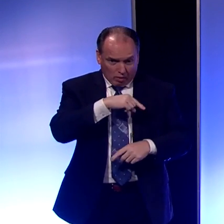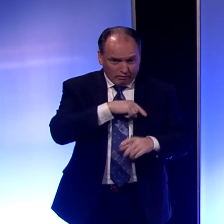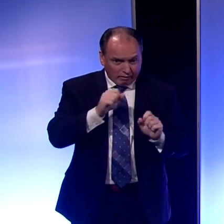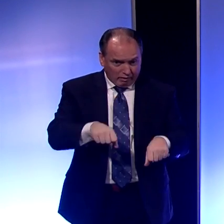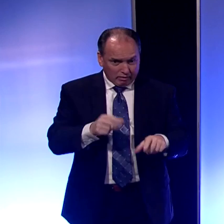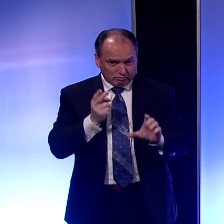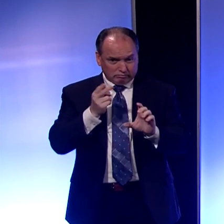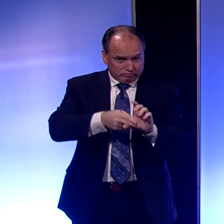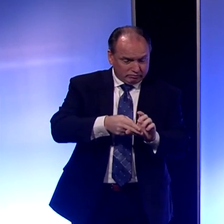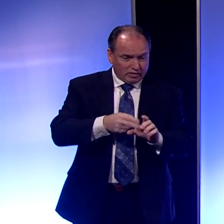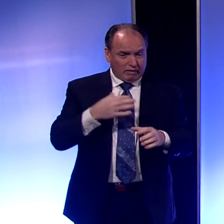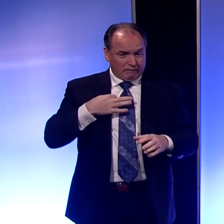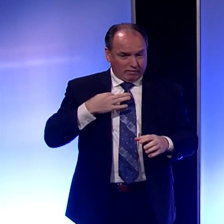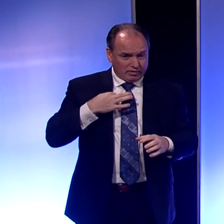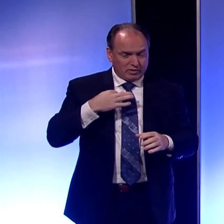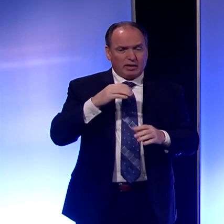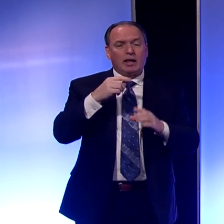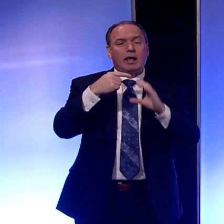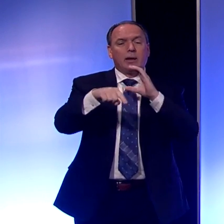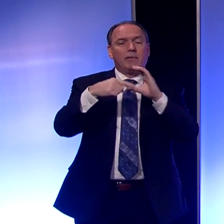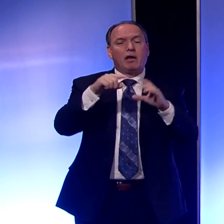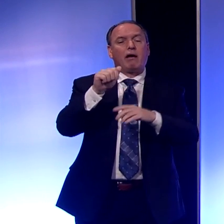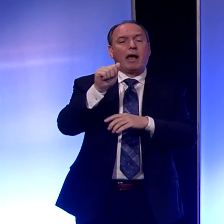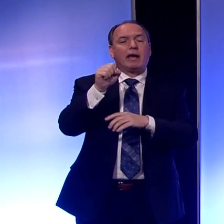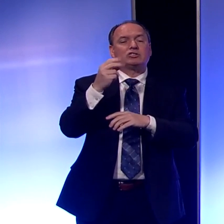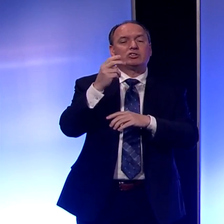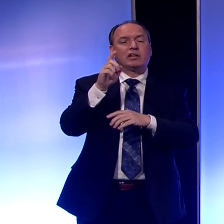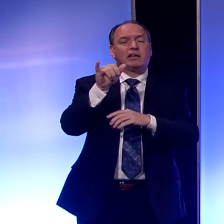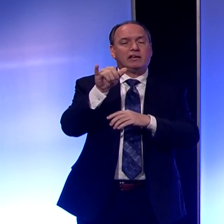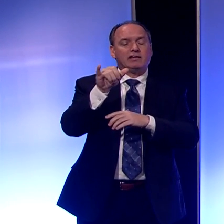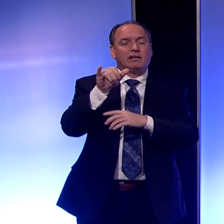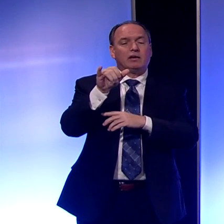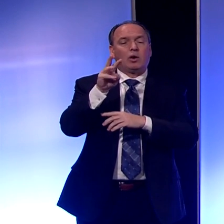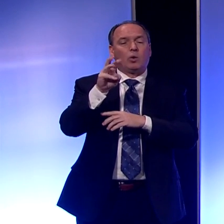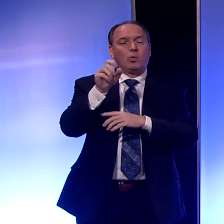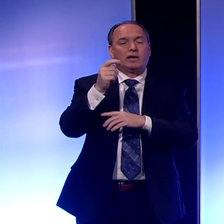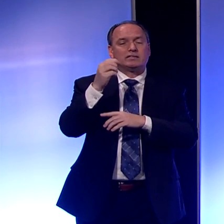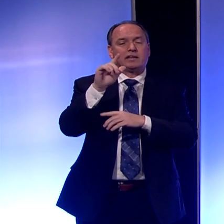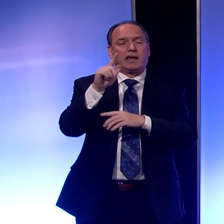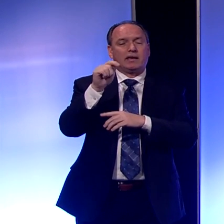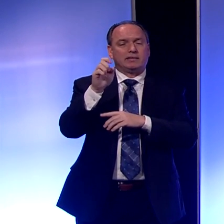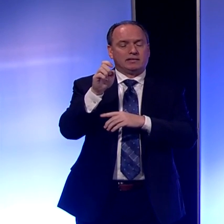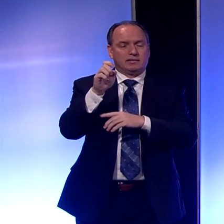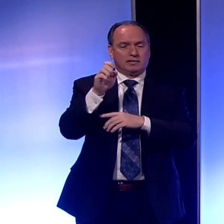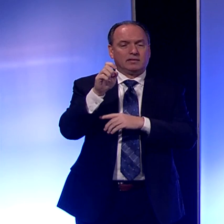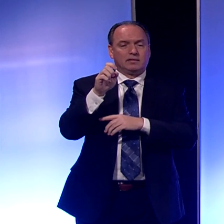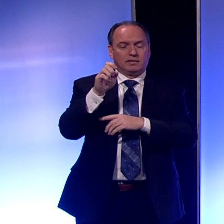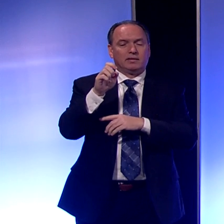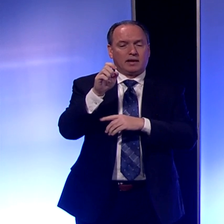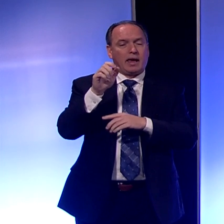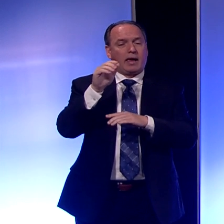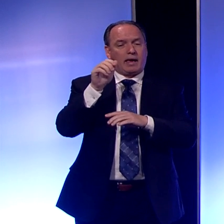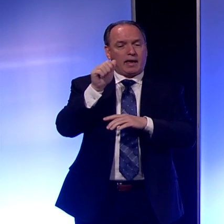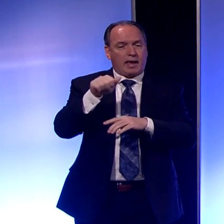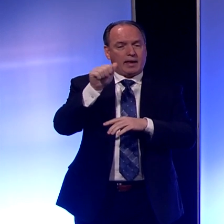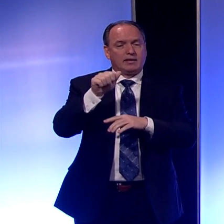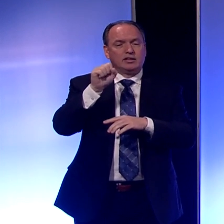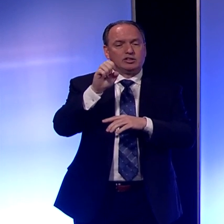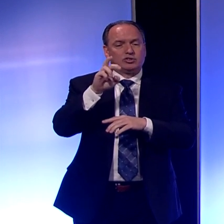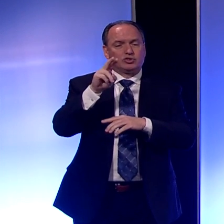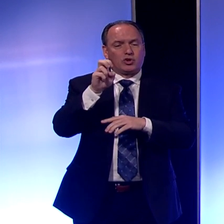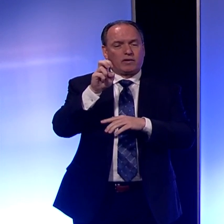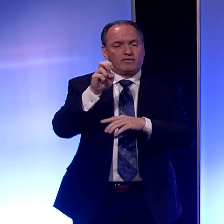should email Ashley Westgate at Ashley at Serve Erie dot com.